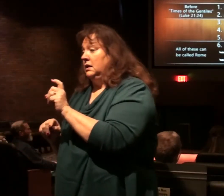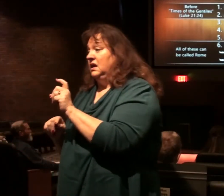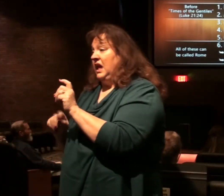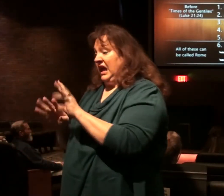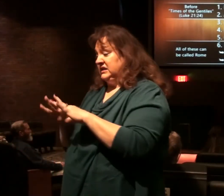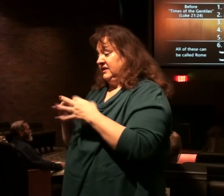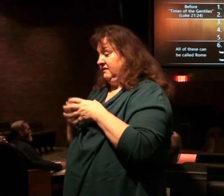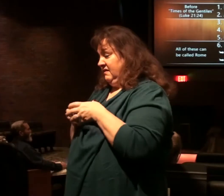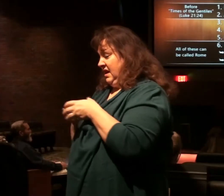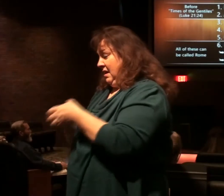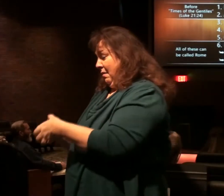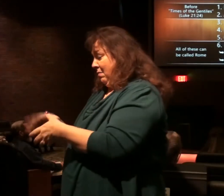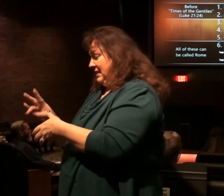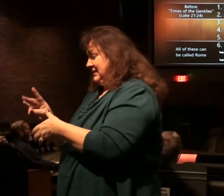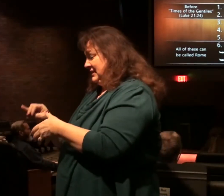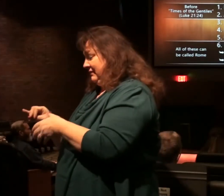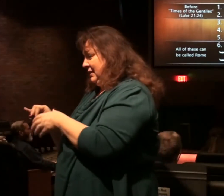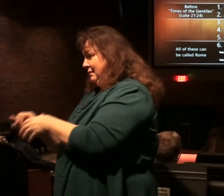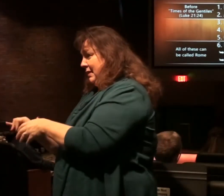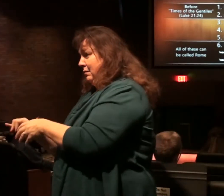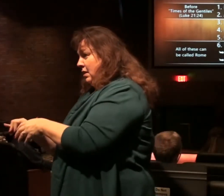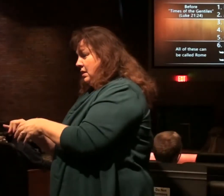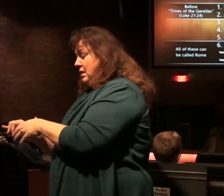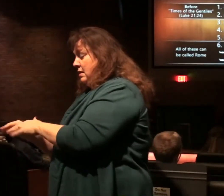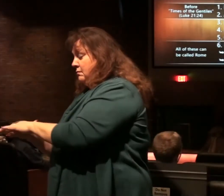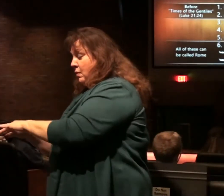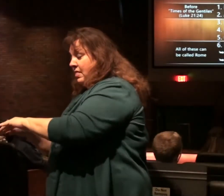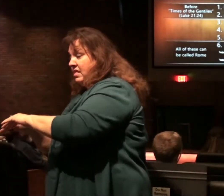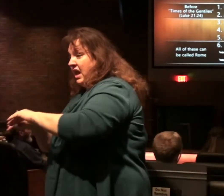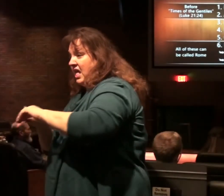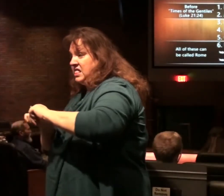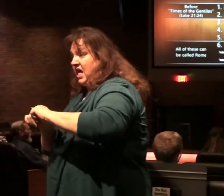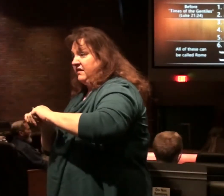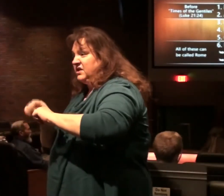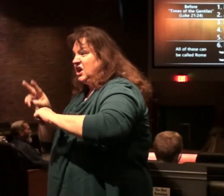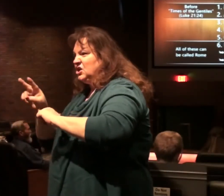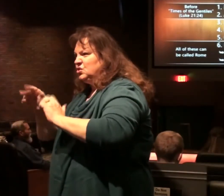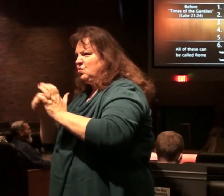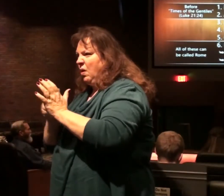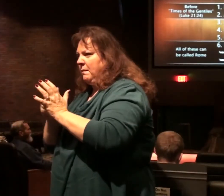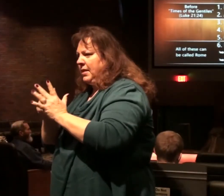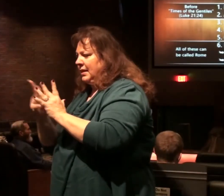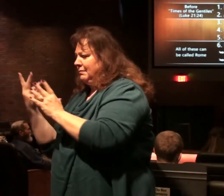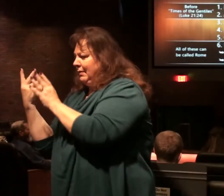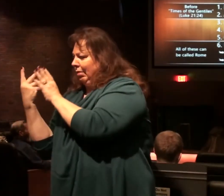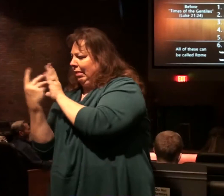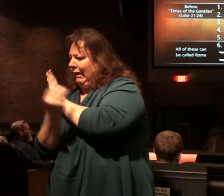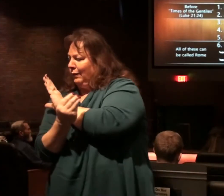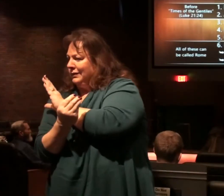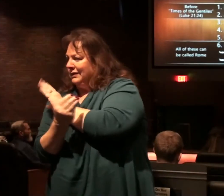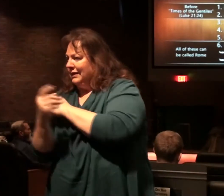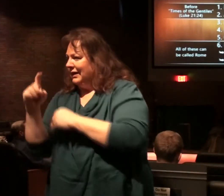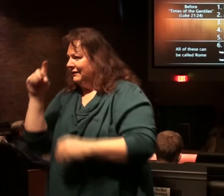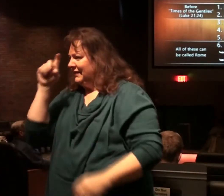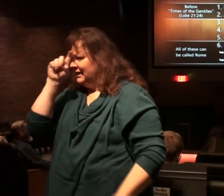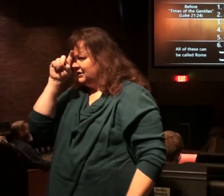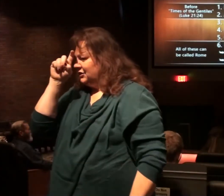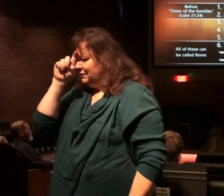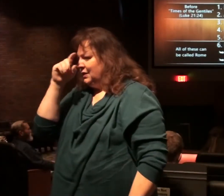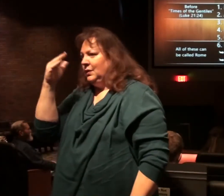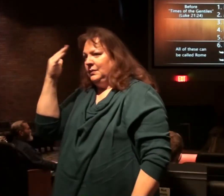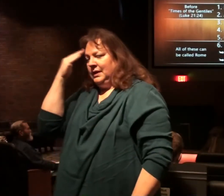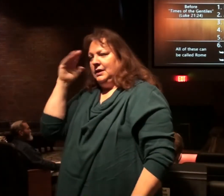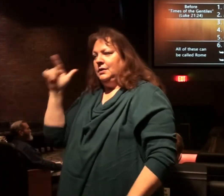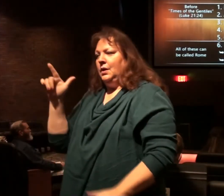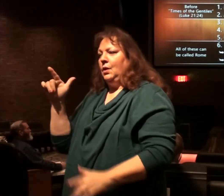large family of 70 people came out as a nation of two million. Egypt, of course, a million for their